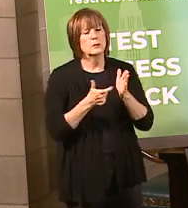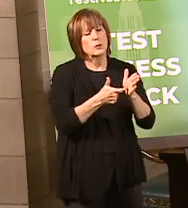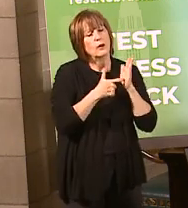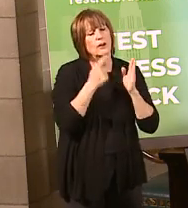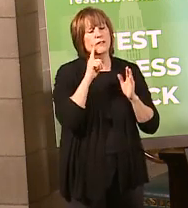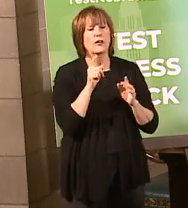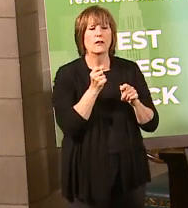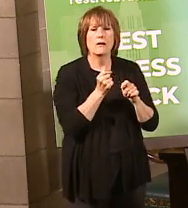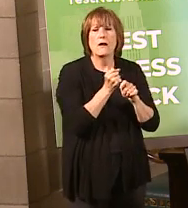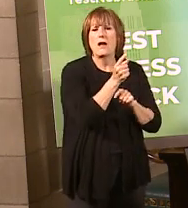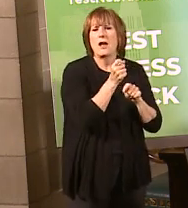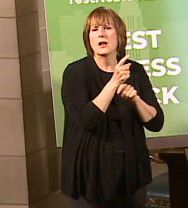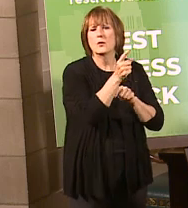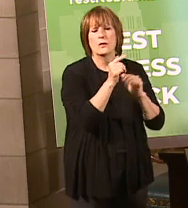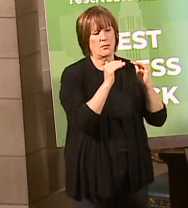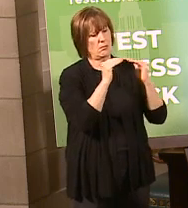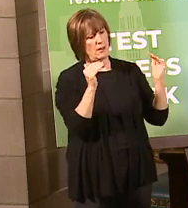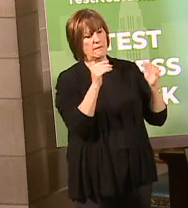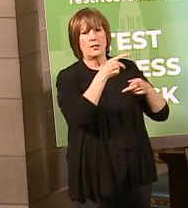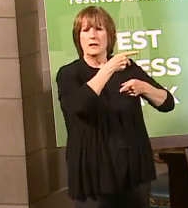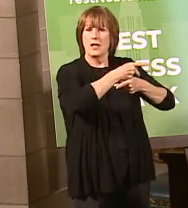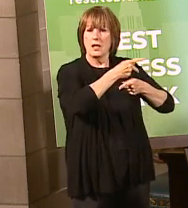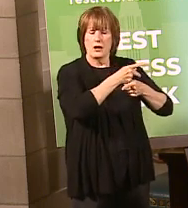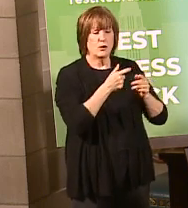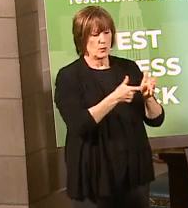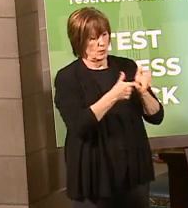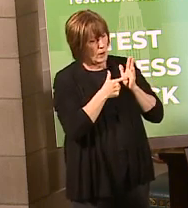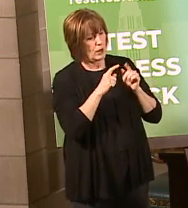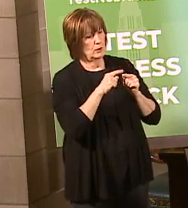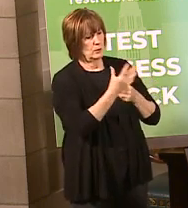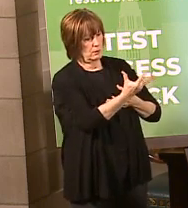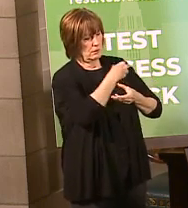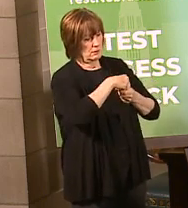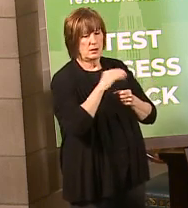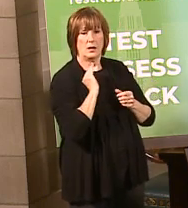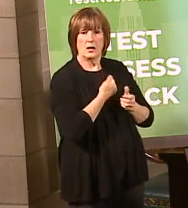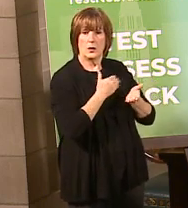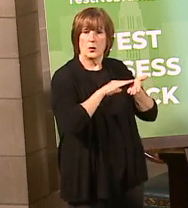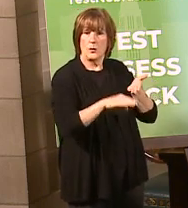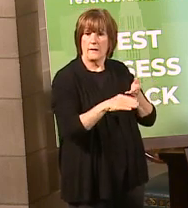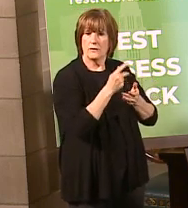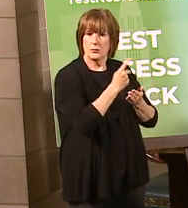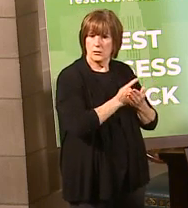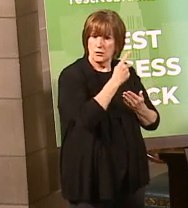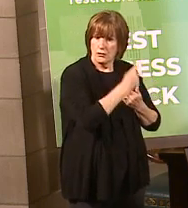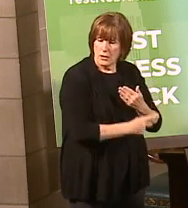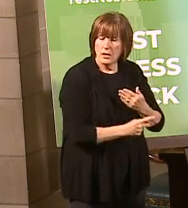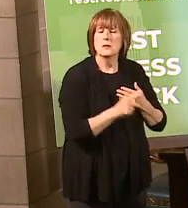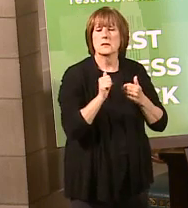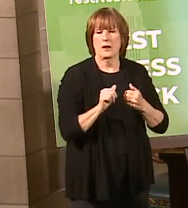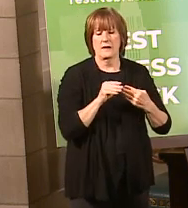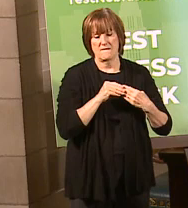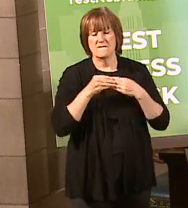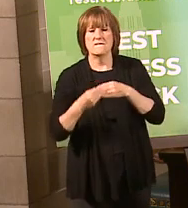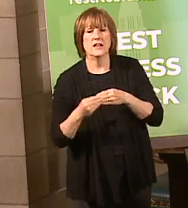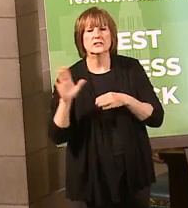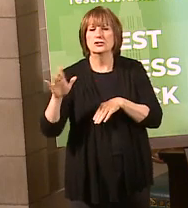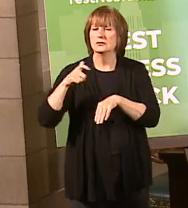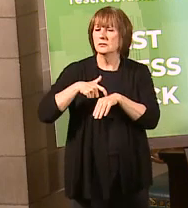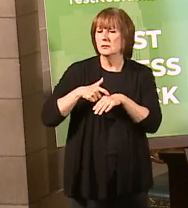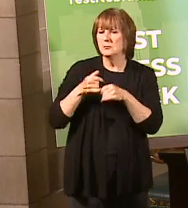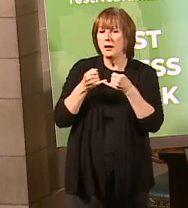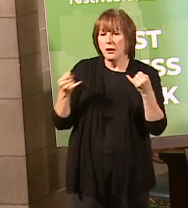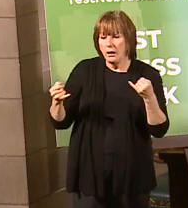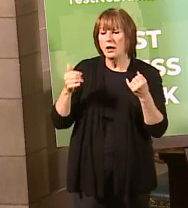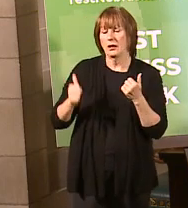have for an annual level of care, which is the requirement to be on our waivers. There's flexibility with the timelines that we have some extensions